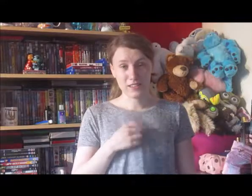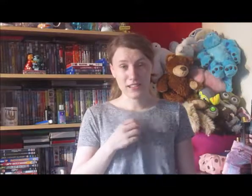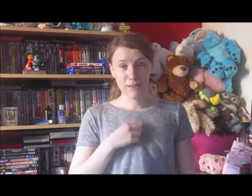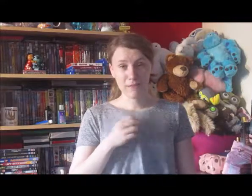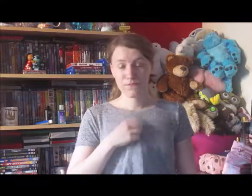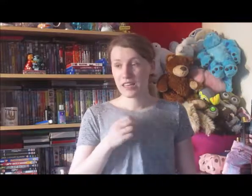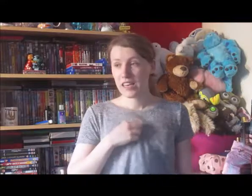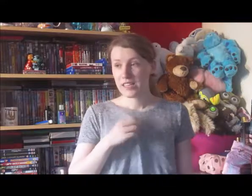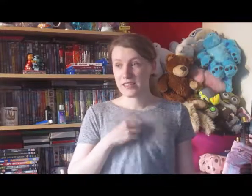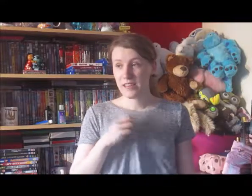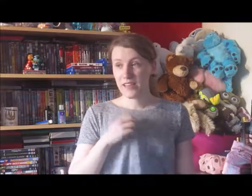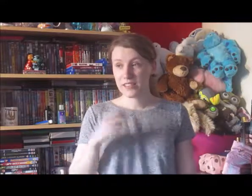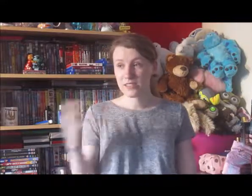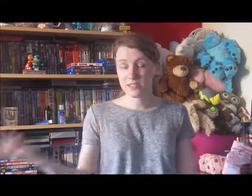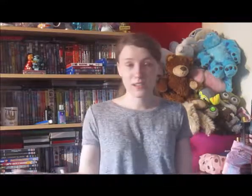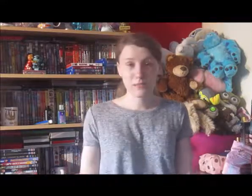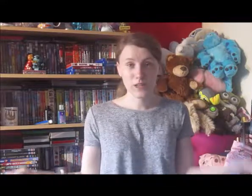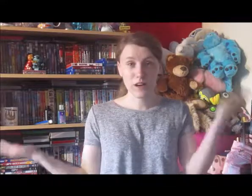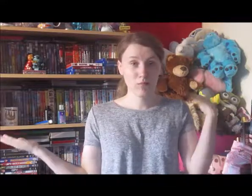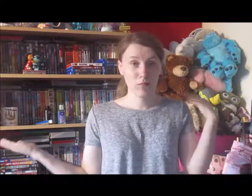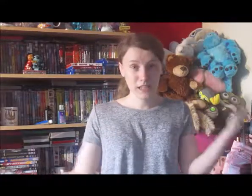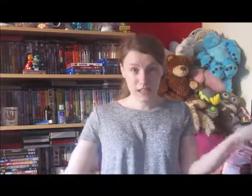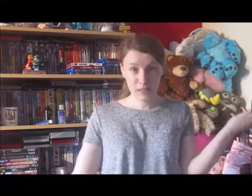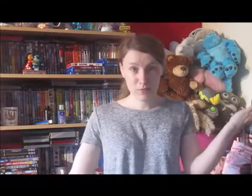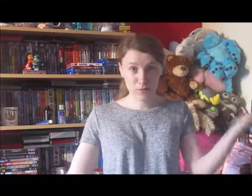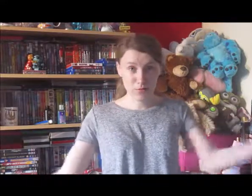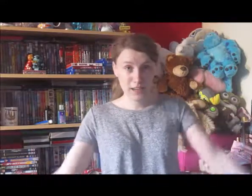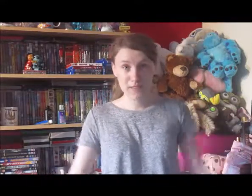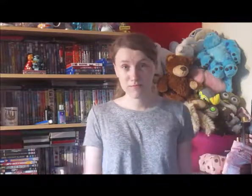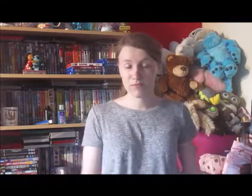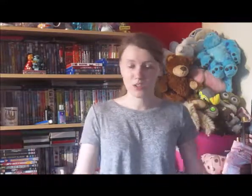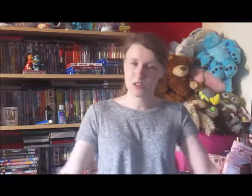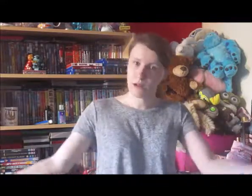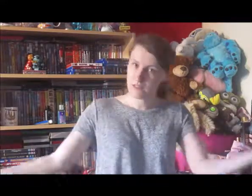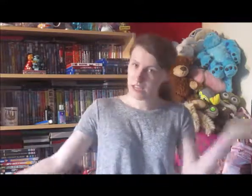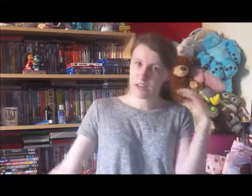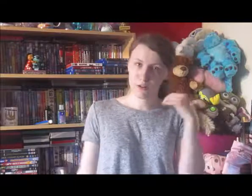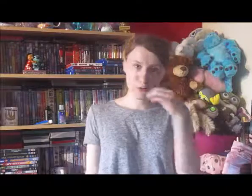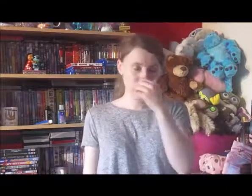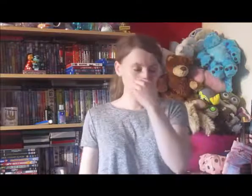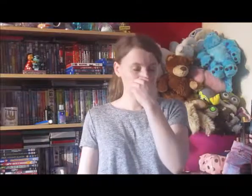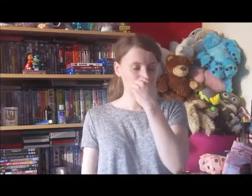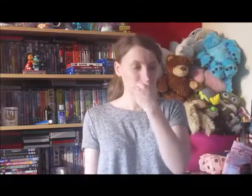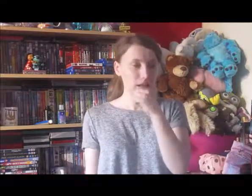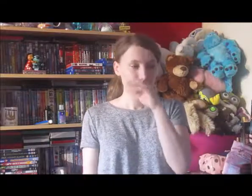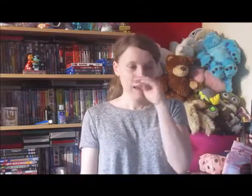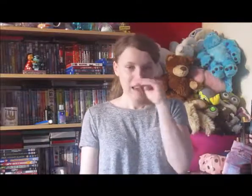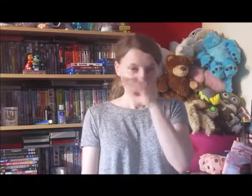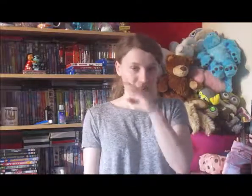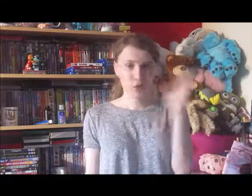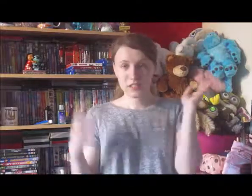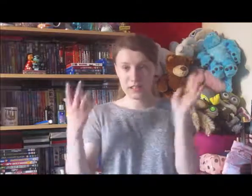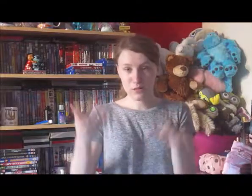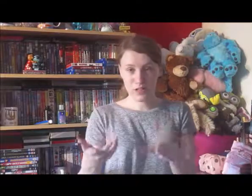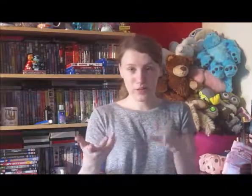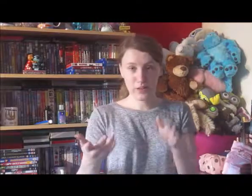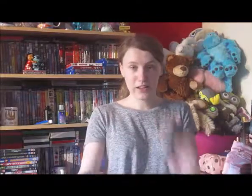and see it. So yeah, as soon as it comes out, I will be getting it on Blu-ray. I should be hopefully getting it on Blu-ray. I've got the soundtrack already.